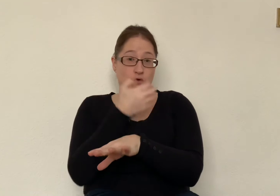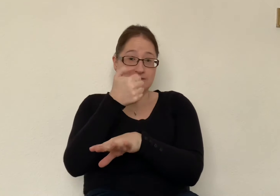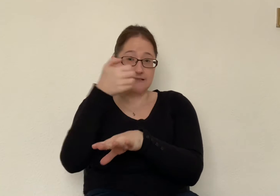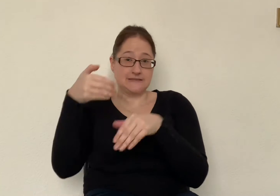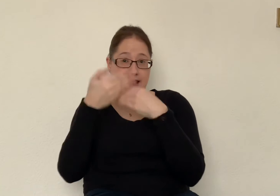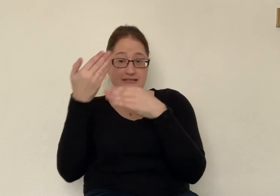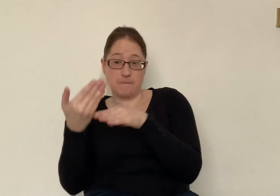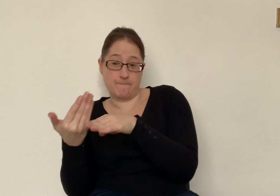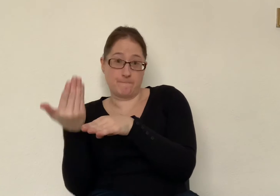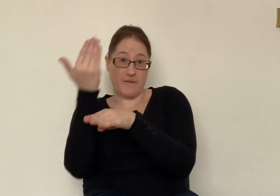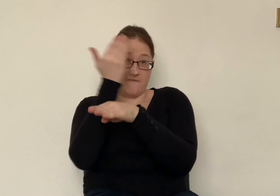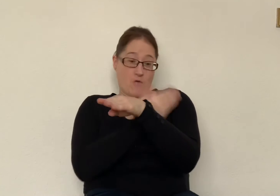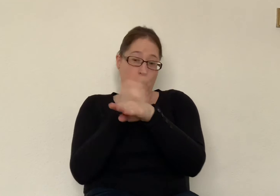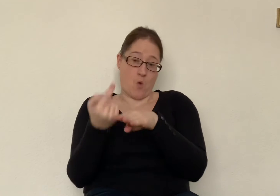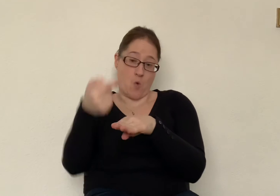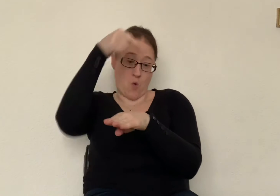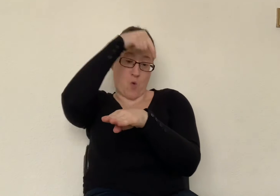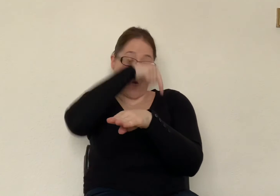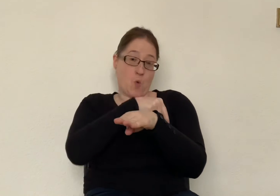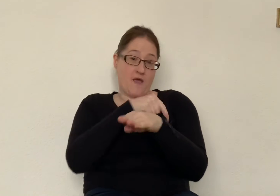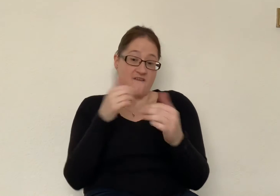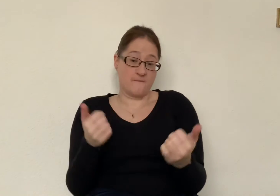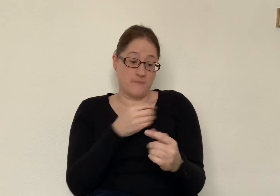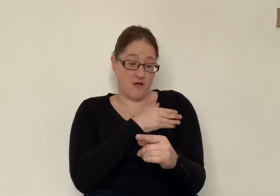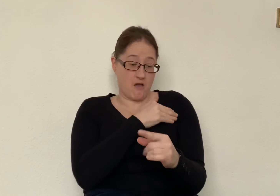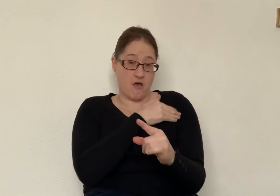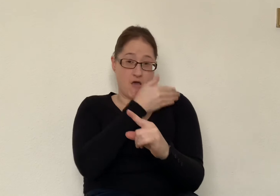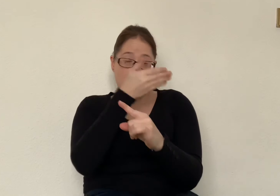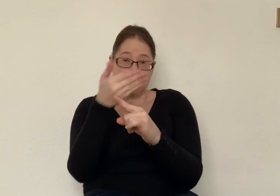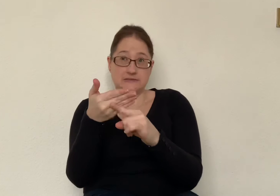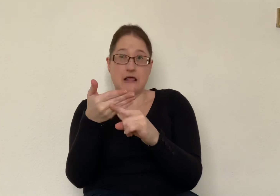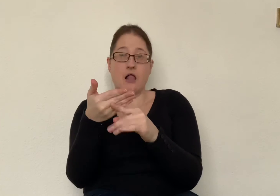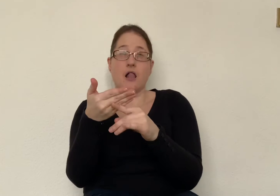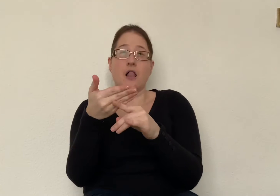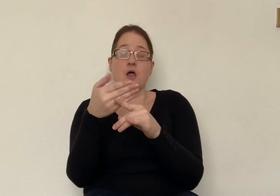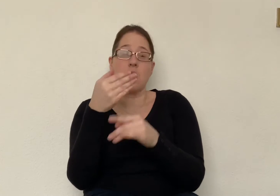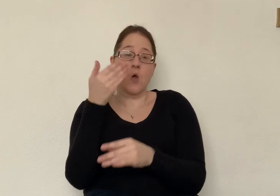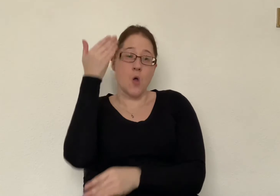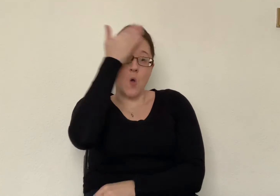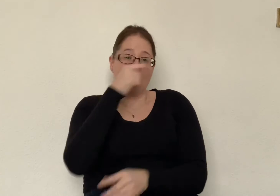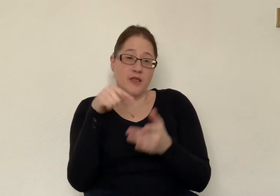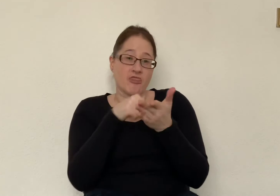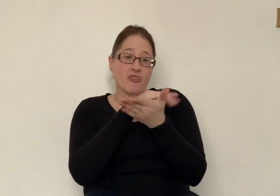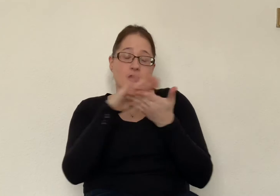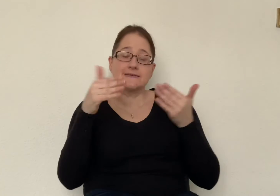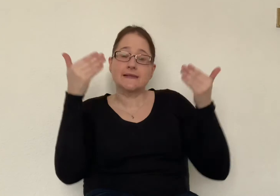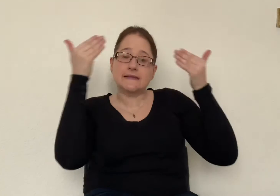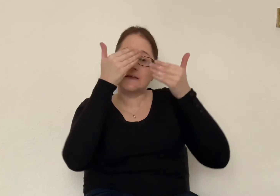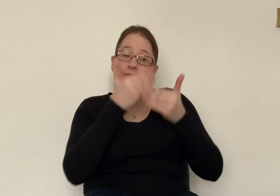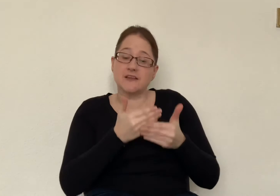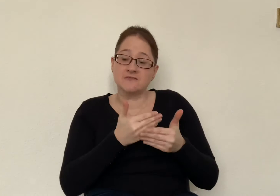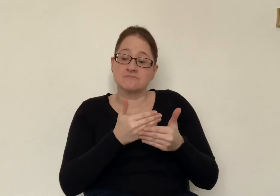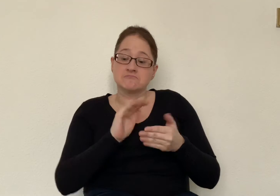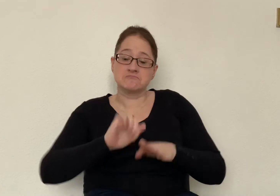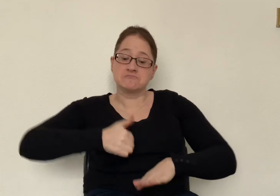it finishes on the Holy Thursday evening and has done since around the 4th century